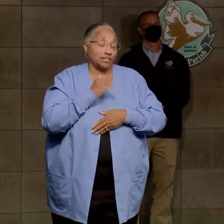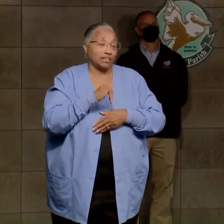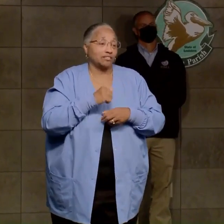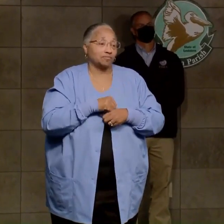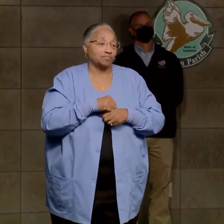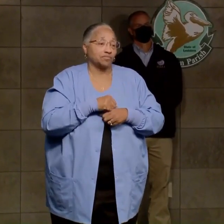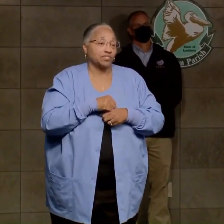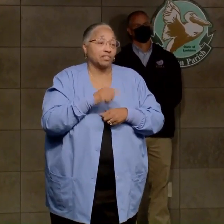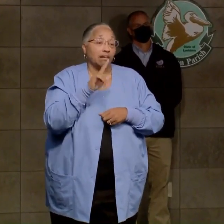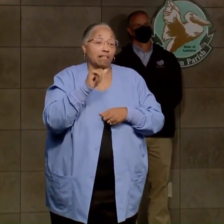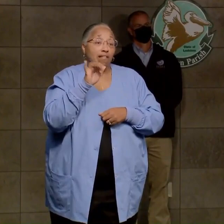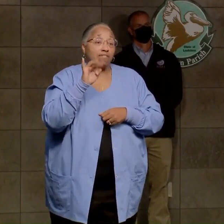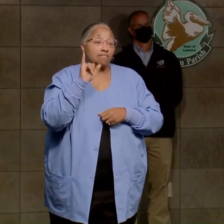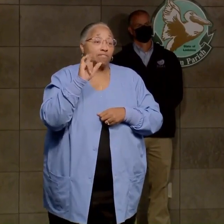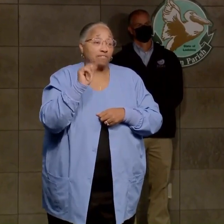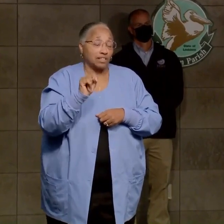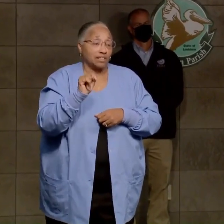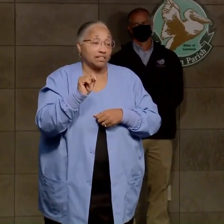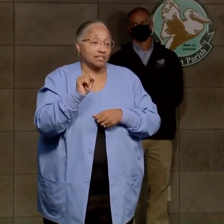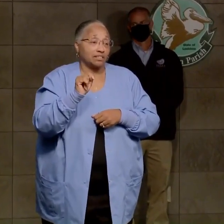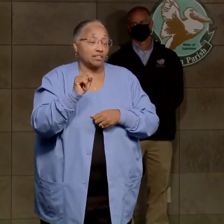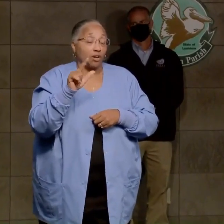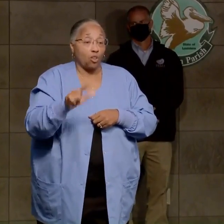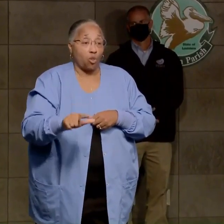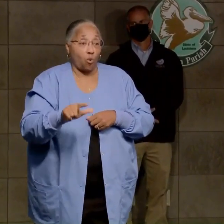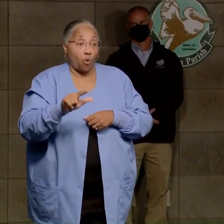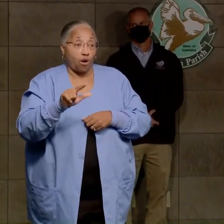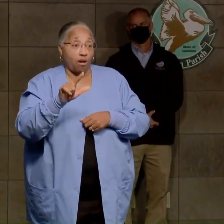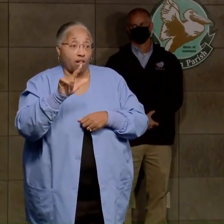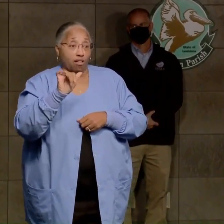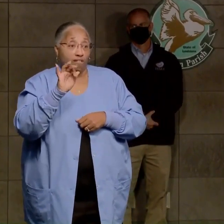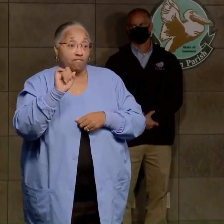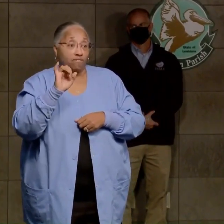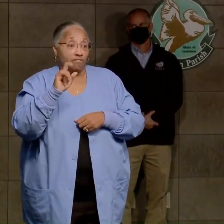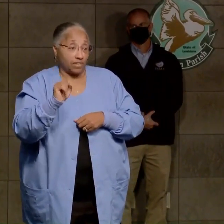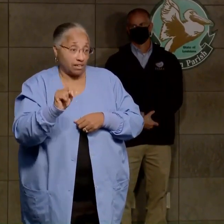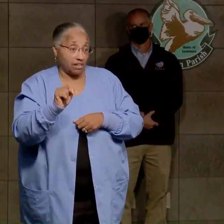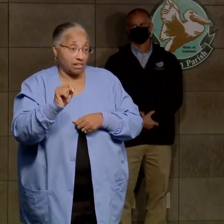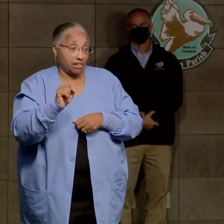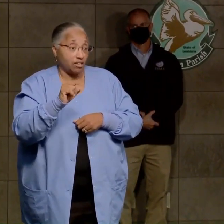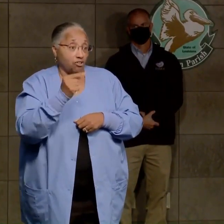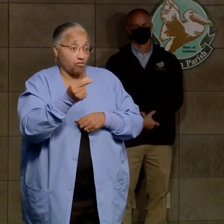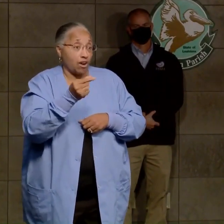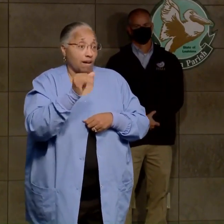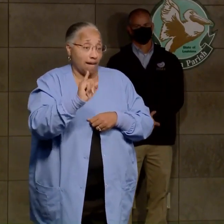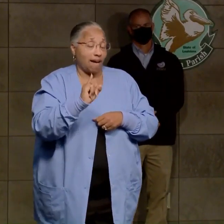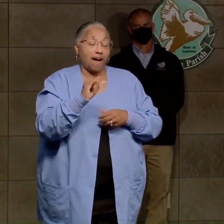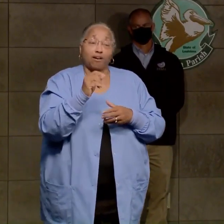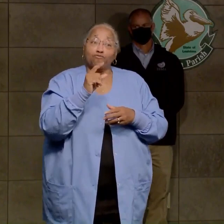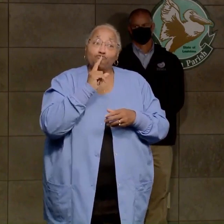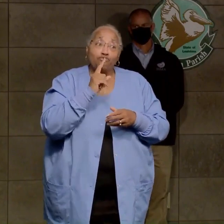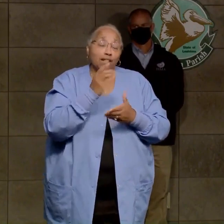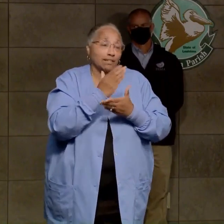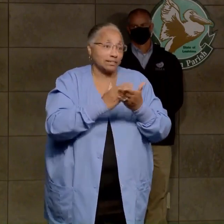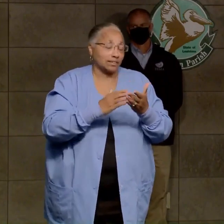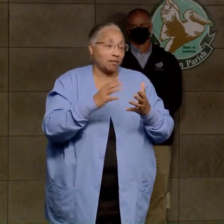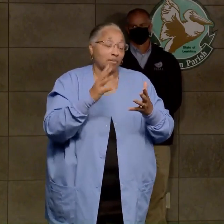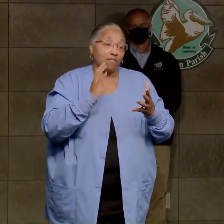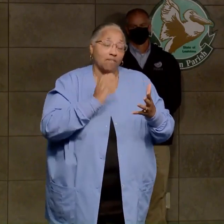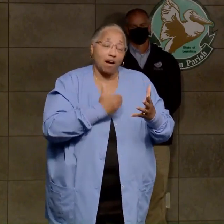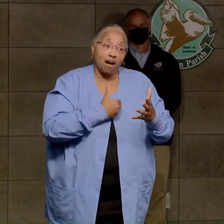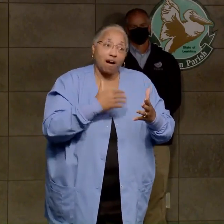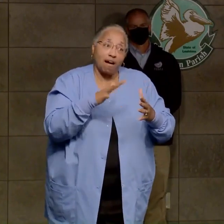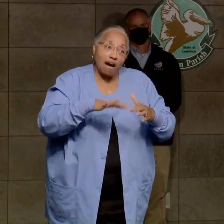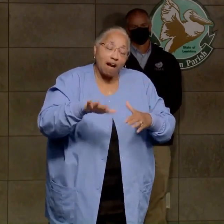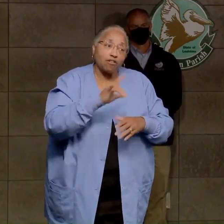and Lafitte, Barataria Crown Point, Lower Lafitte, is some of our most vulnerable areas outside the levee protection system, and during these storms, we always